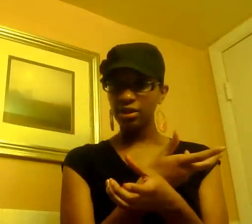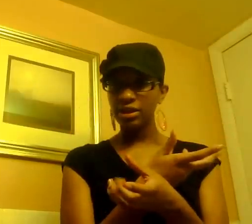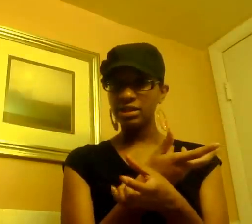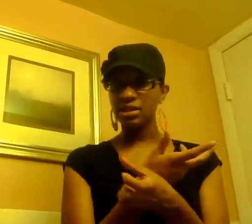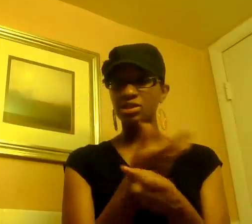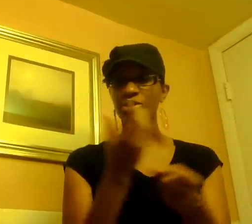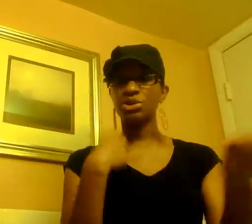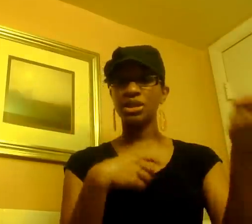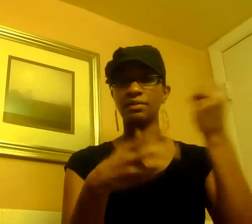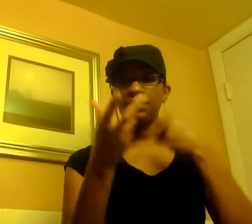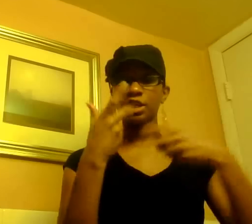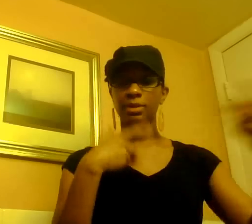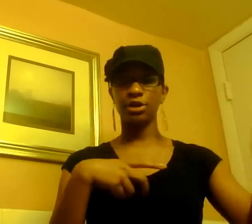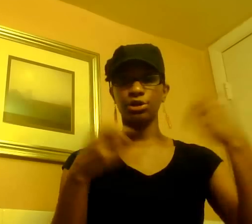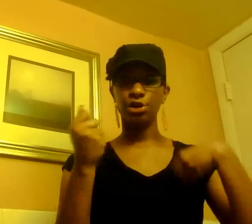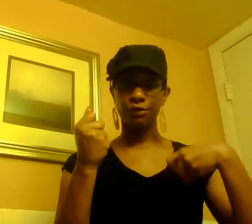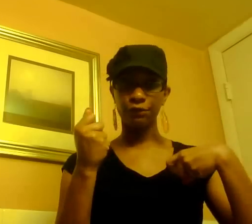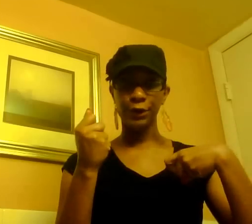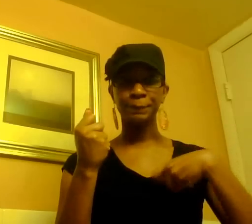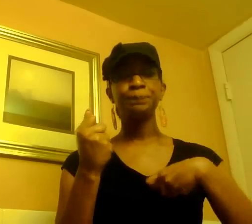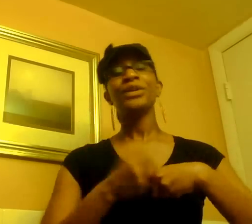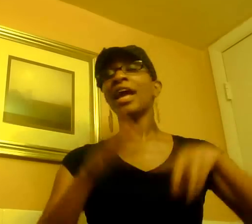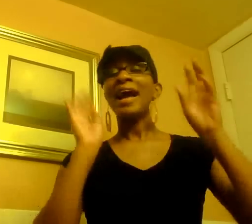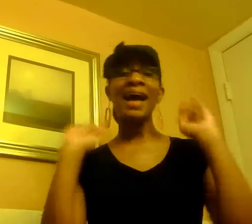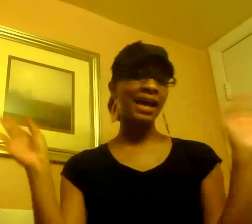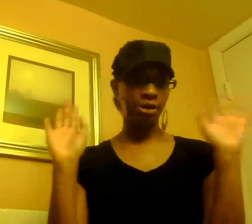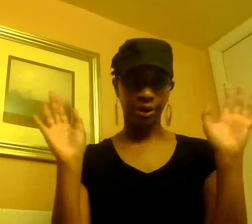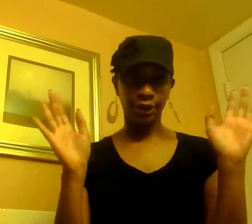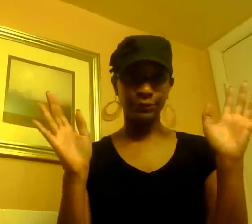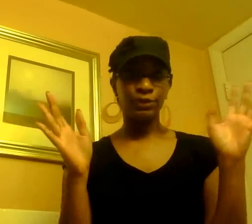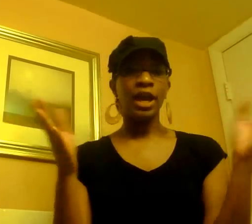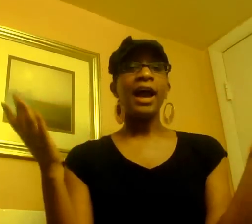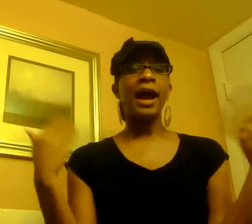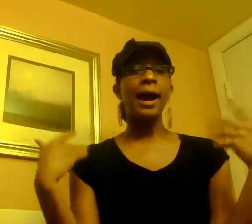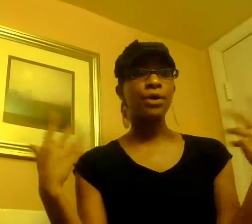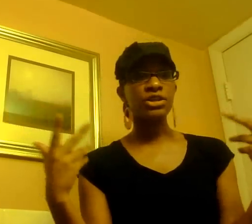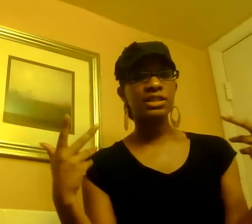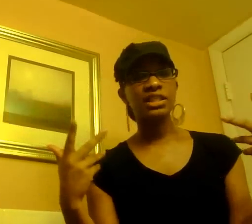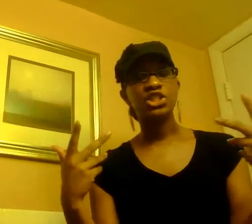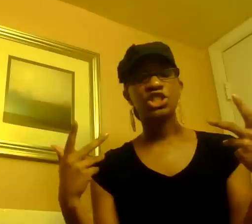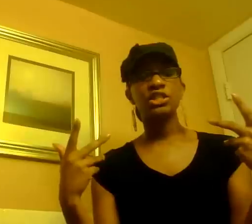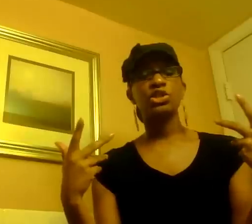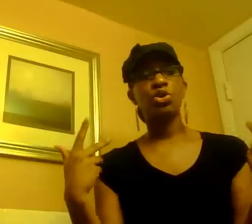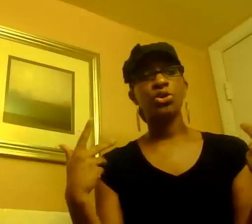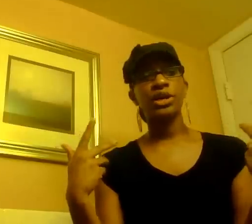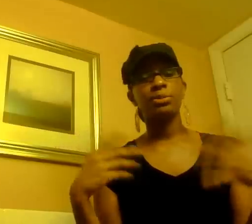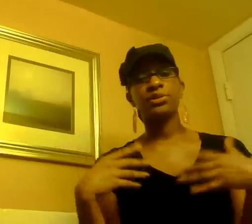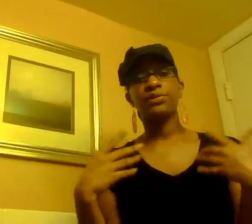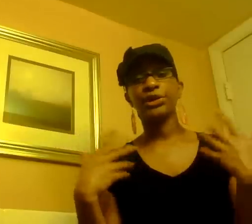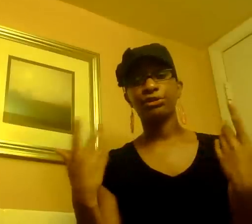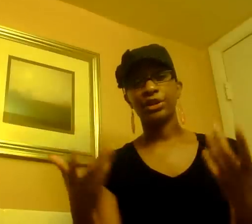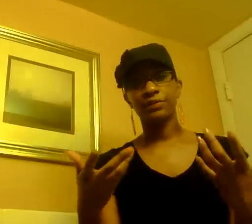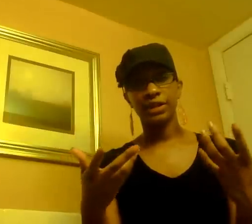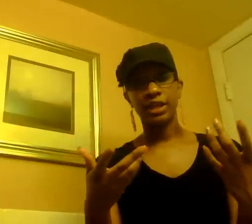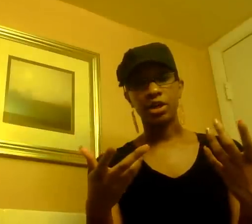in a sense so he was just having flashback of the girlfriend i don't know i personally just thought it was a very creative video